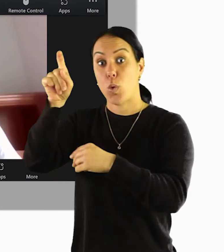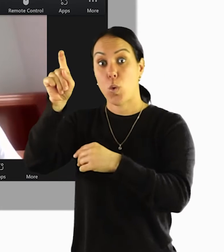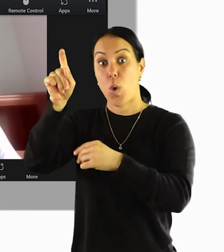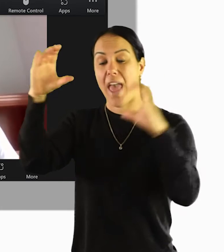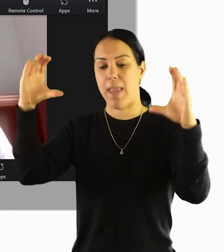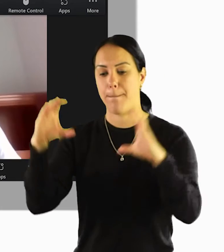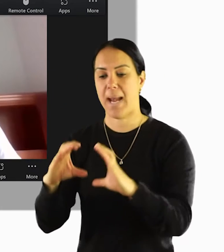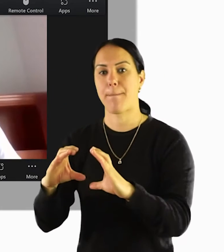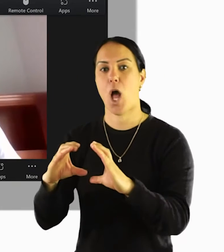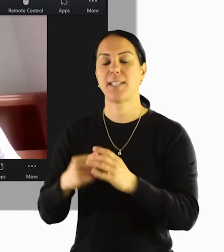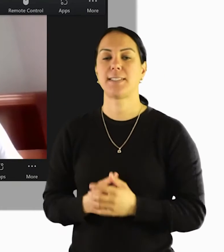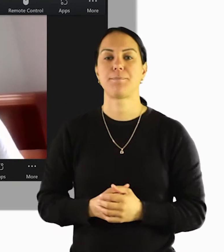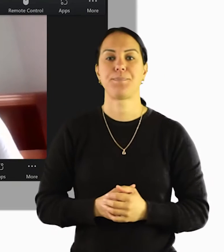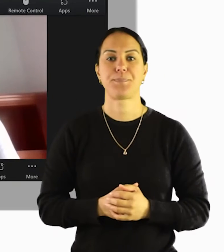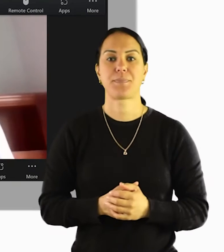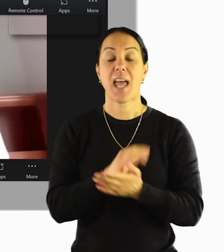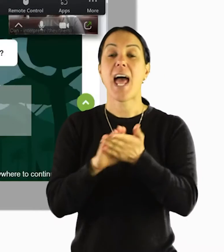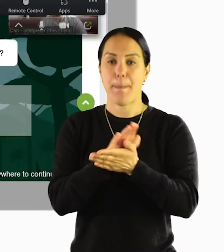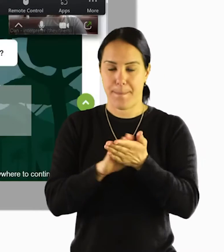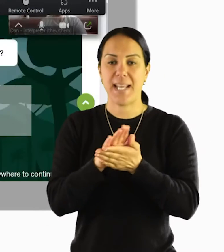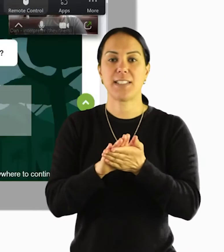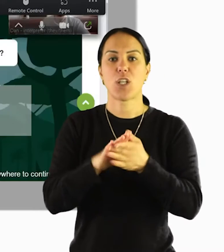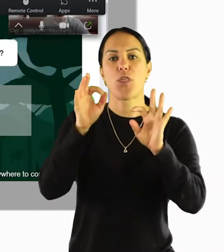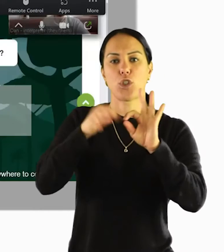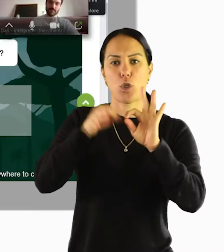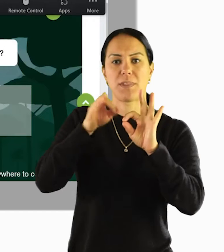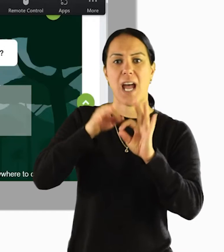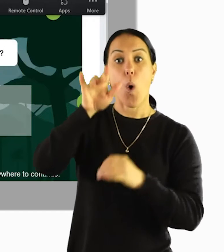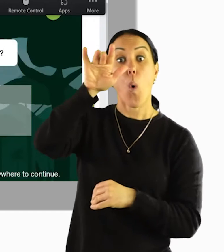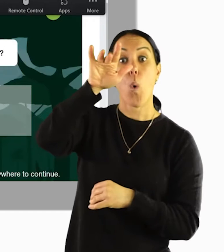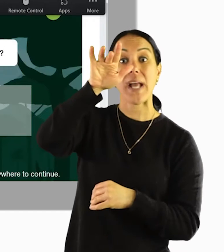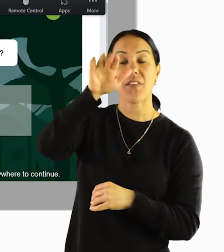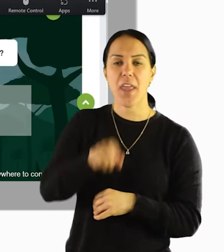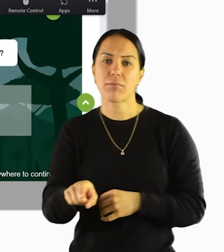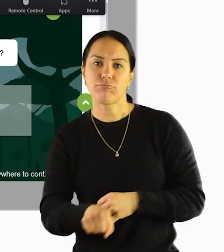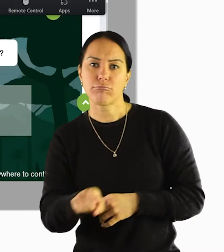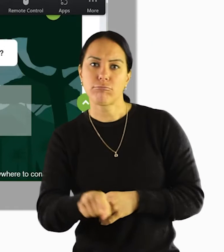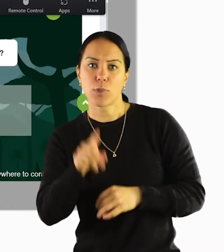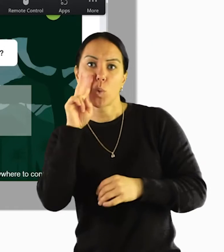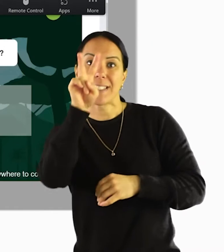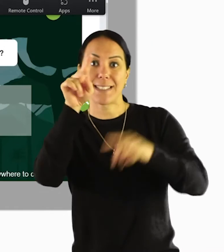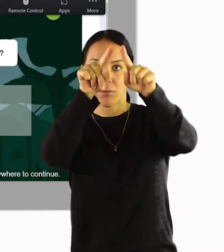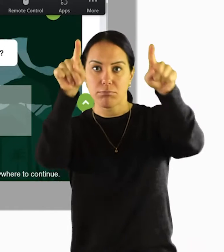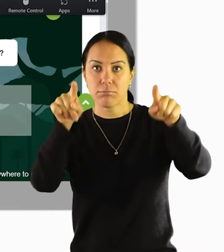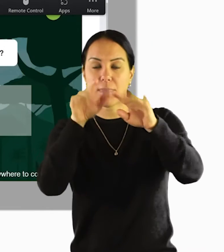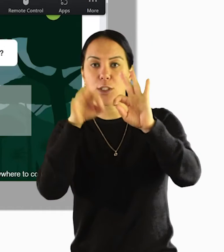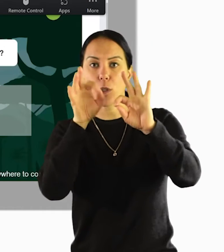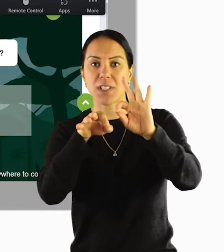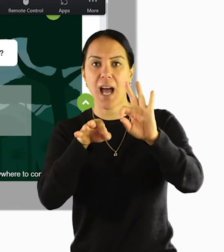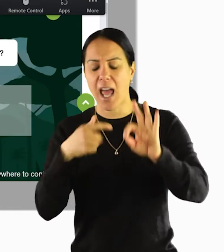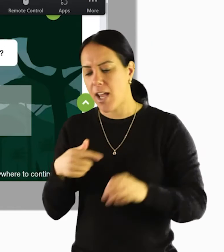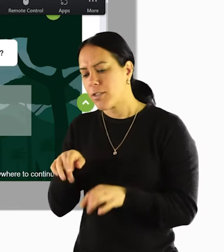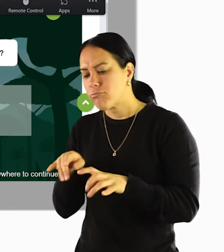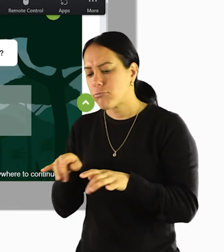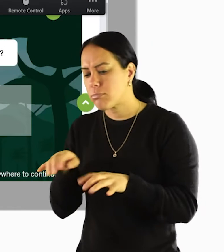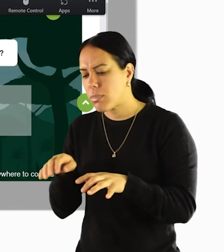minimise that screen and that means that the interpreter is always there as you're working through the module and